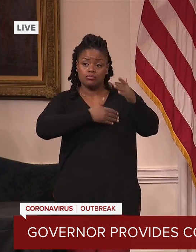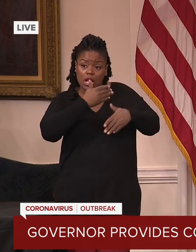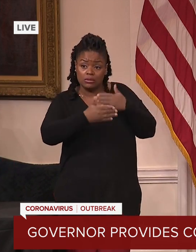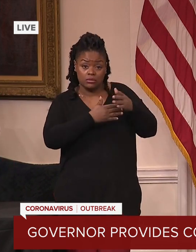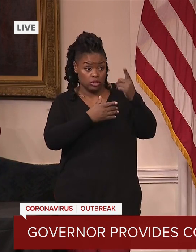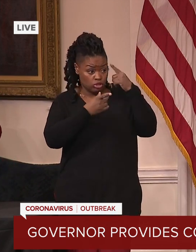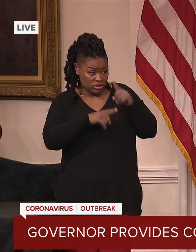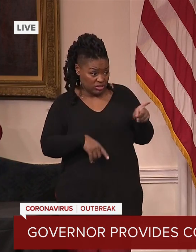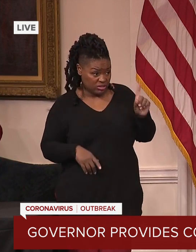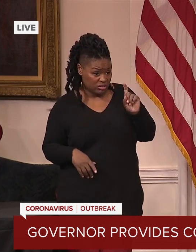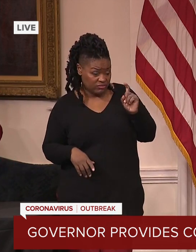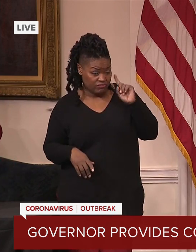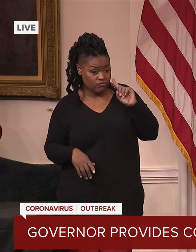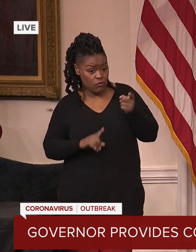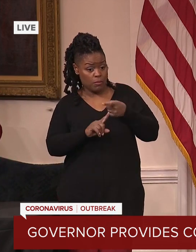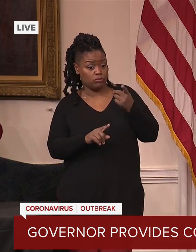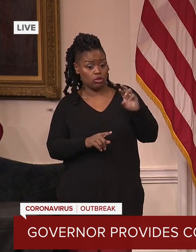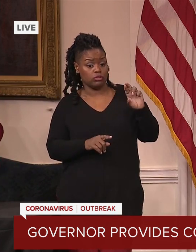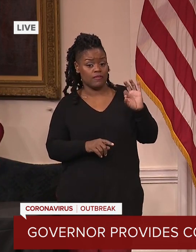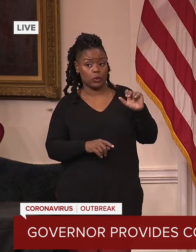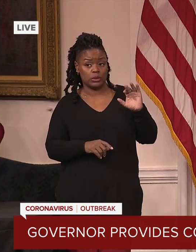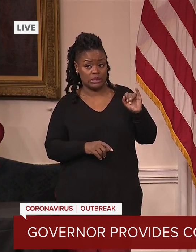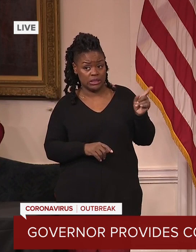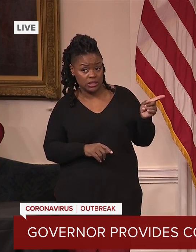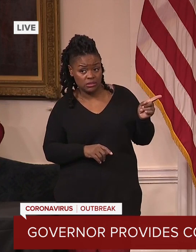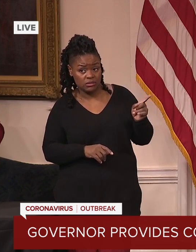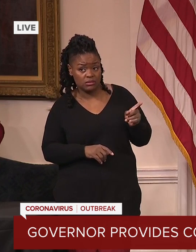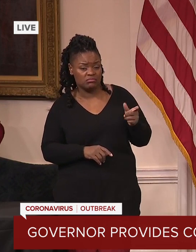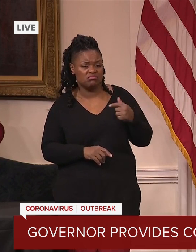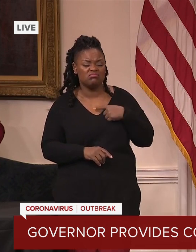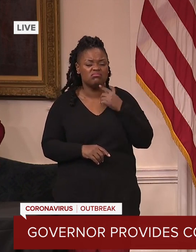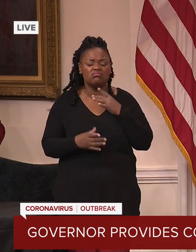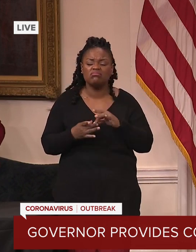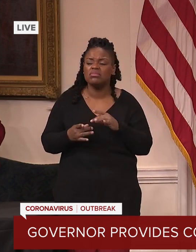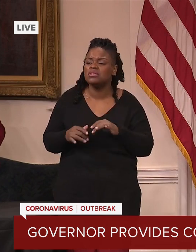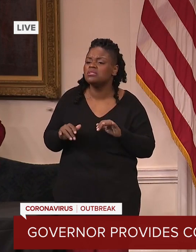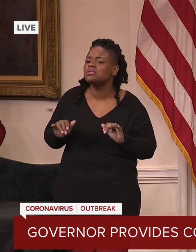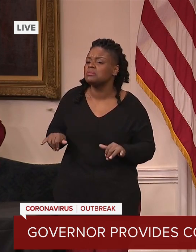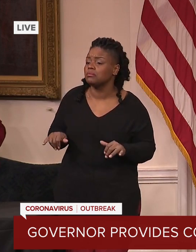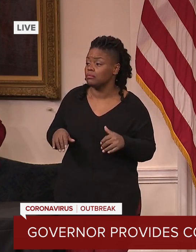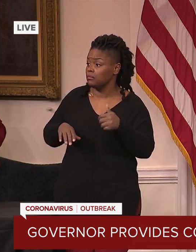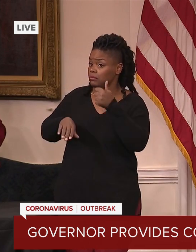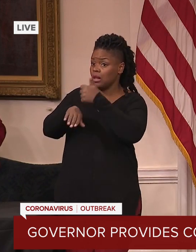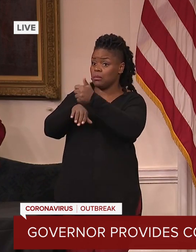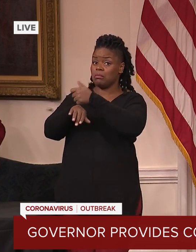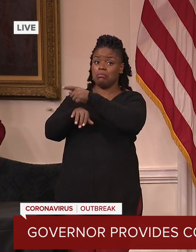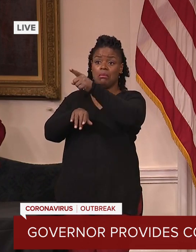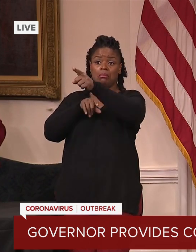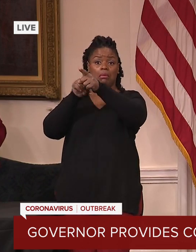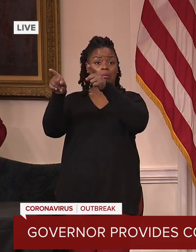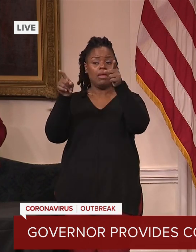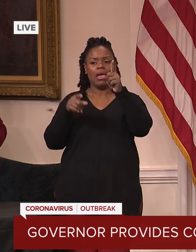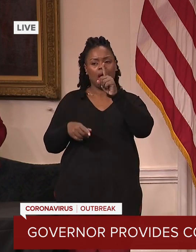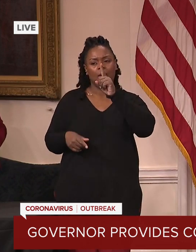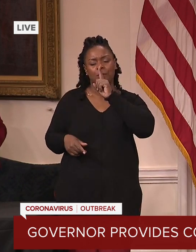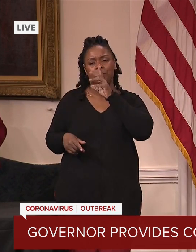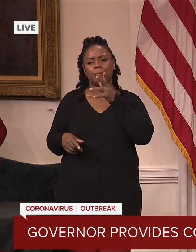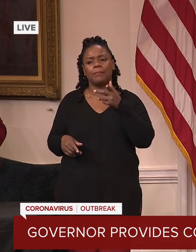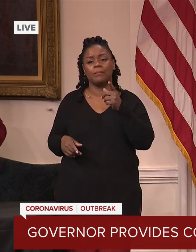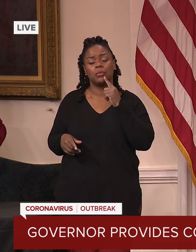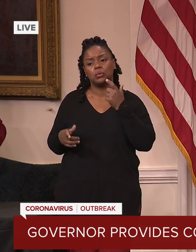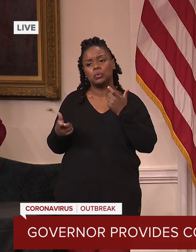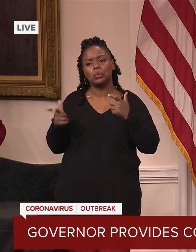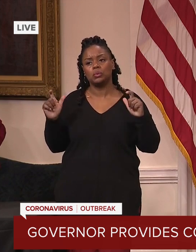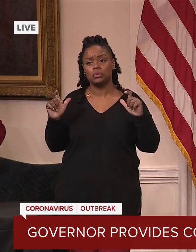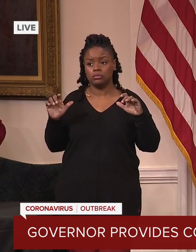half ago or so or two weeks ago. Look, this is no time, I don't think, to be pointing fingers. It's a massive undertaking. And